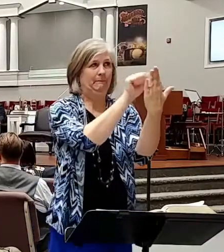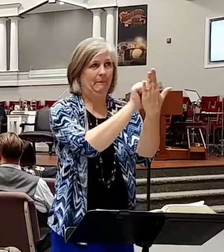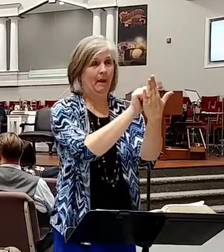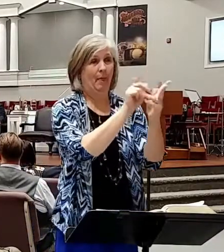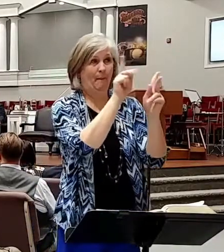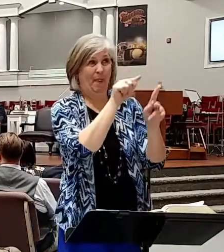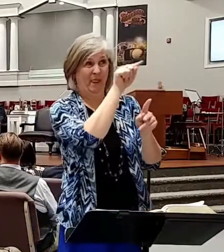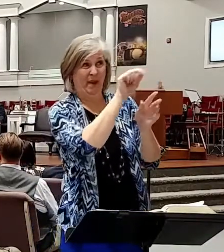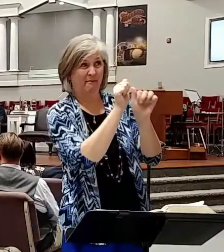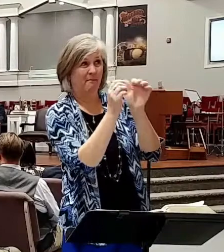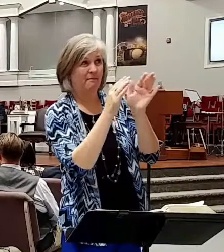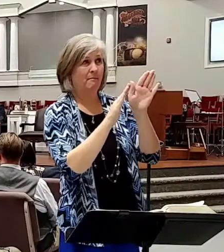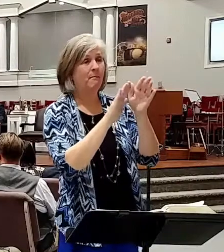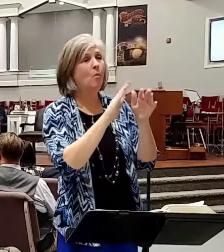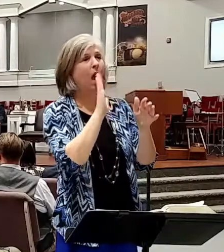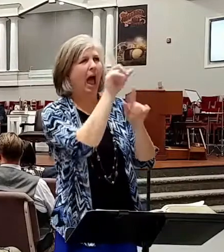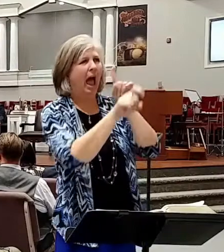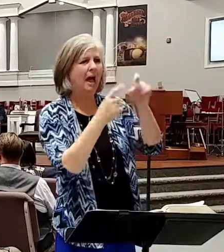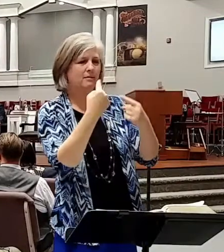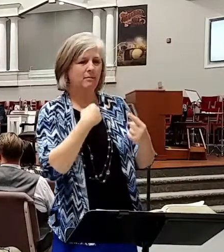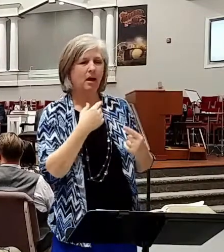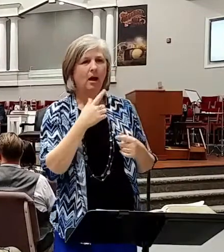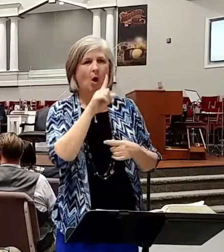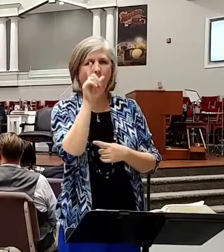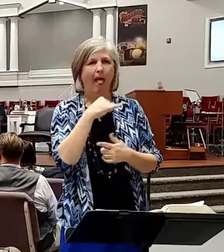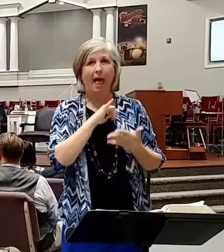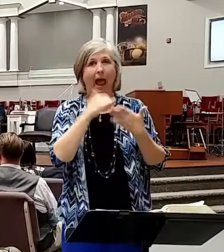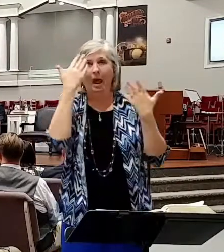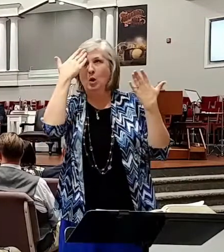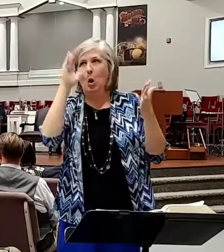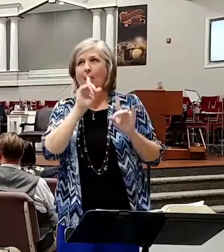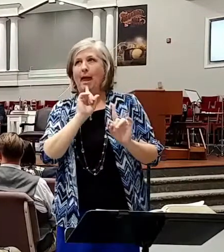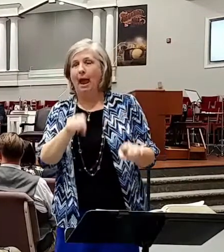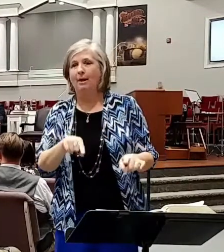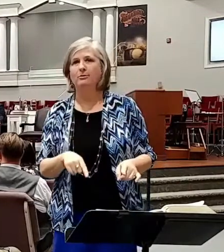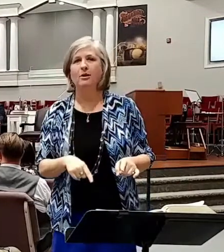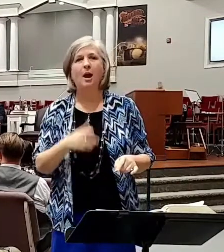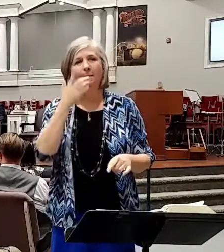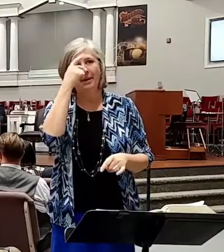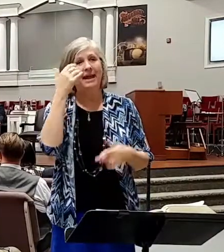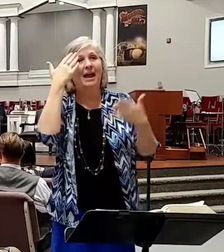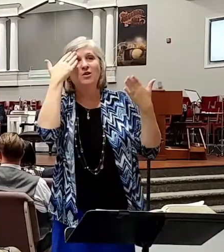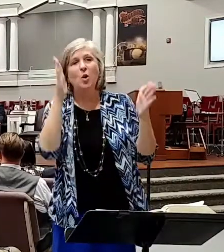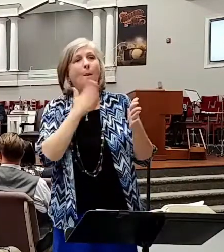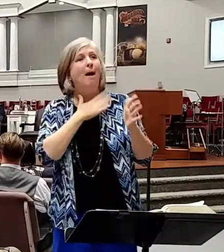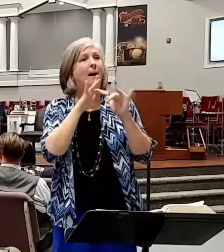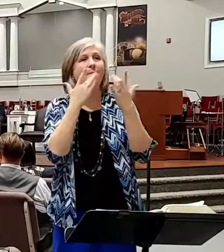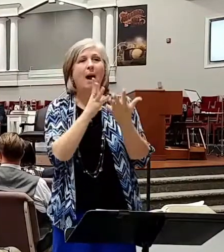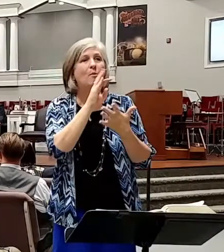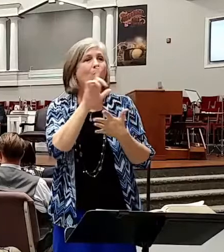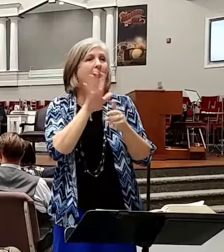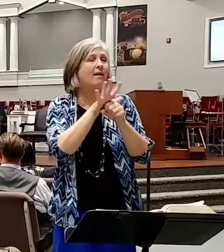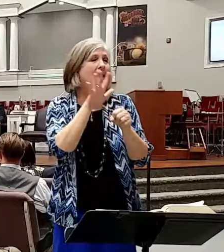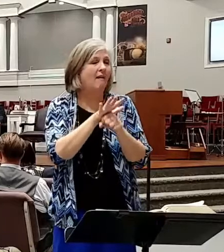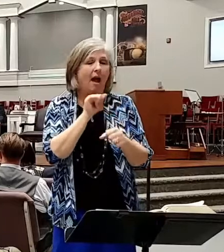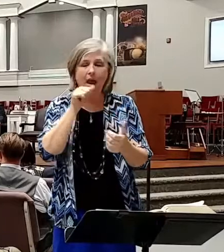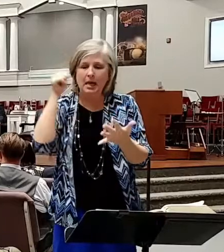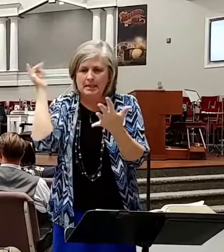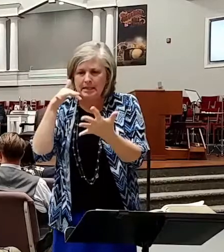is going to ask me a question that I don't know the answer to because I don't know my Bible well enough. I haven't studied it, I haven't memorized